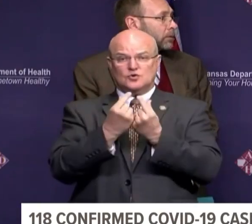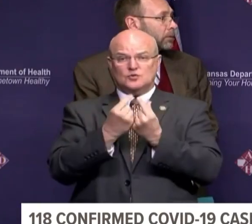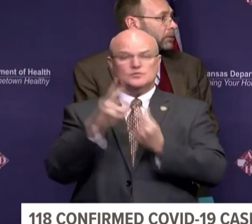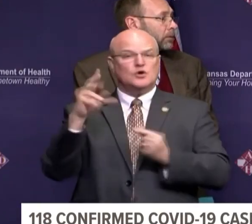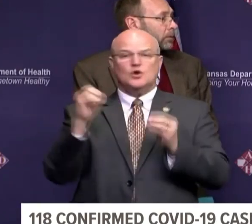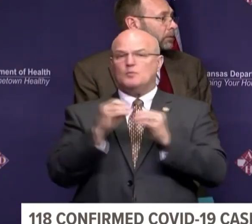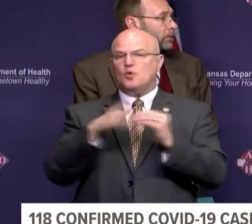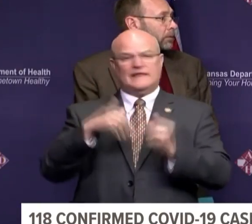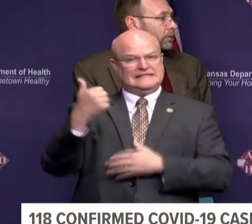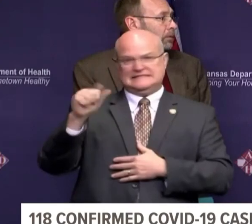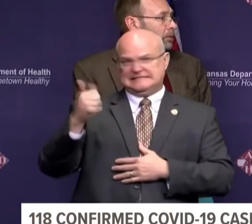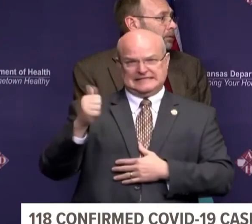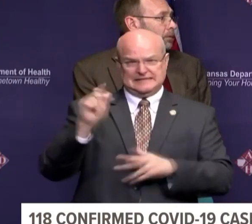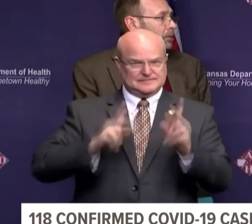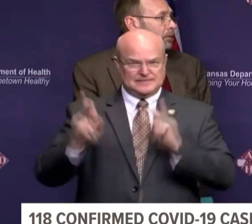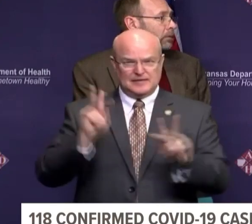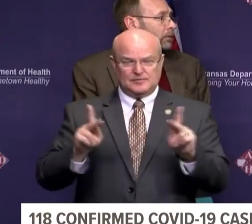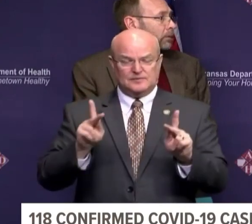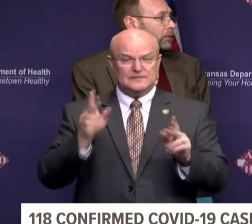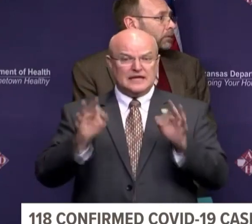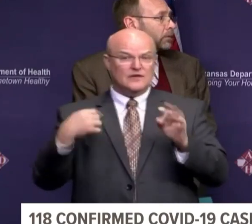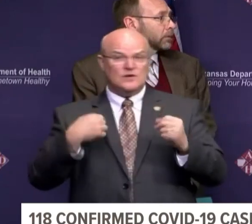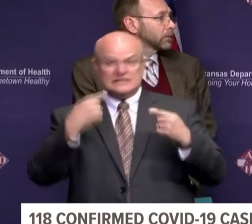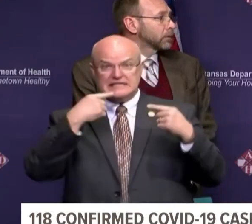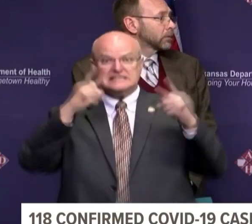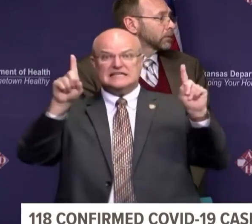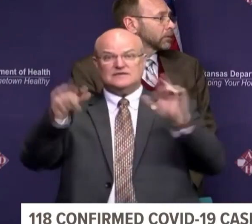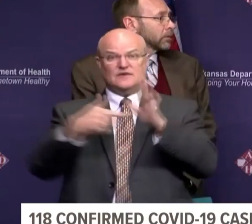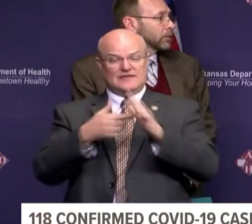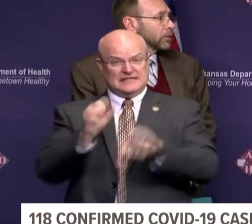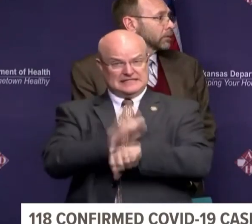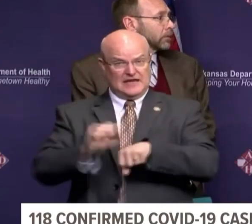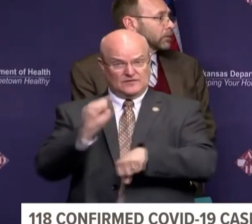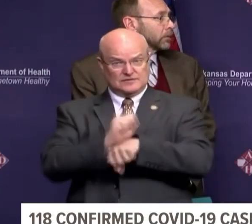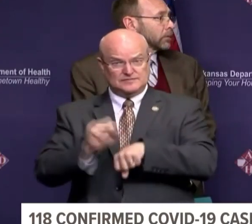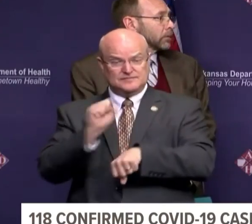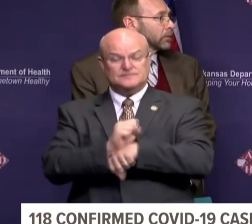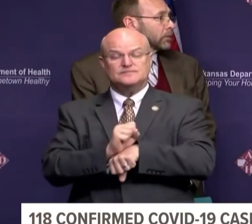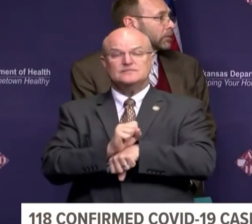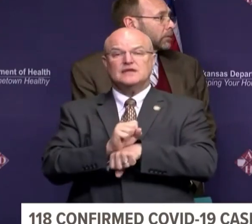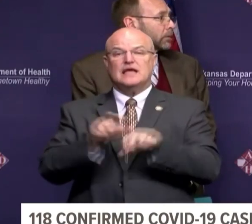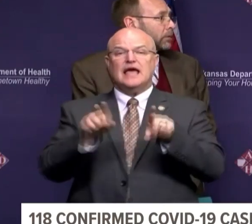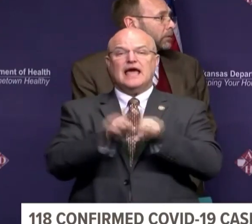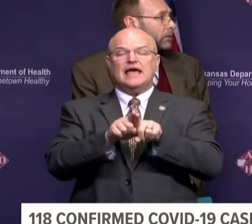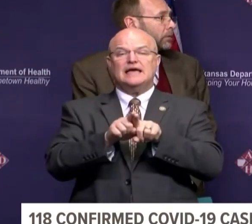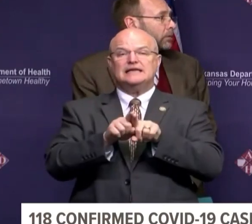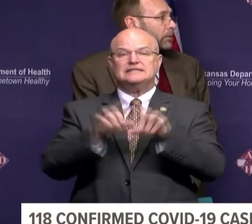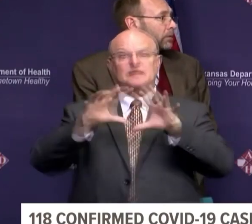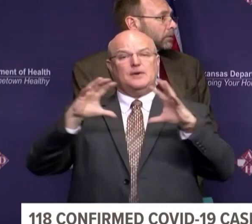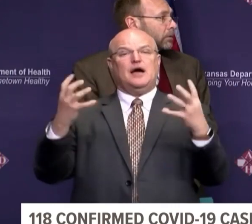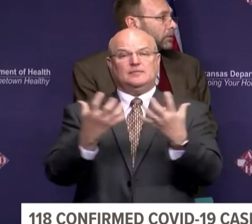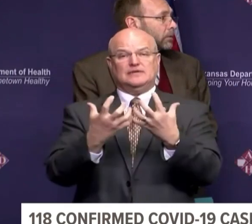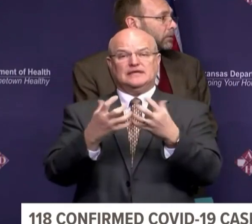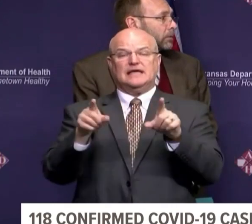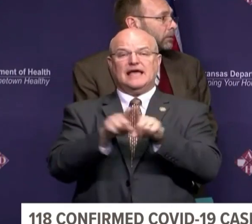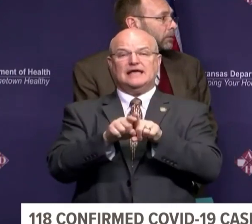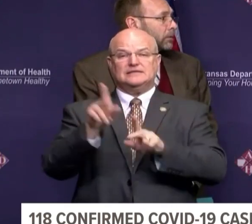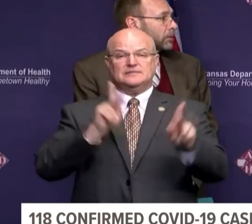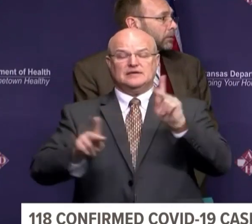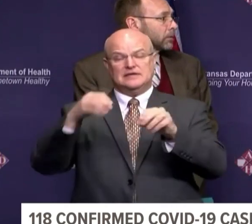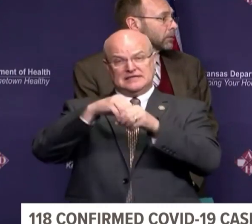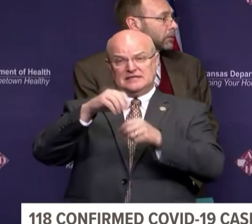than 10. If we are successful in this effort, as a public, as Arkansans,